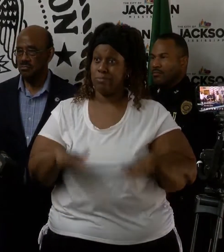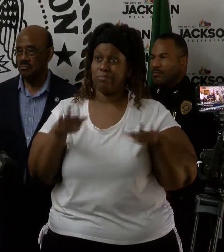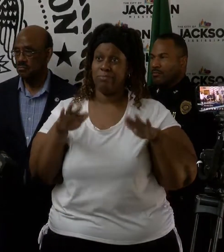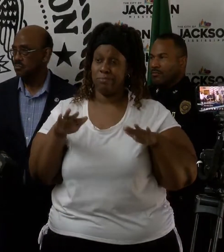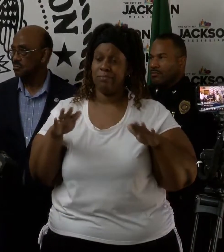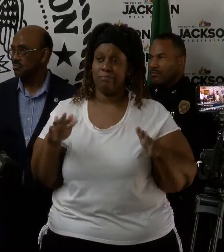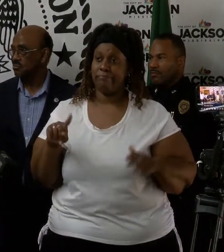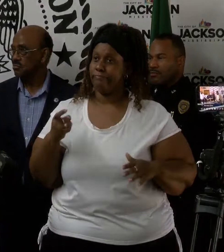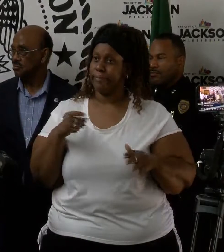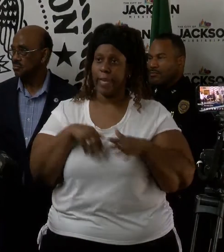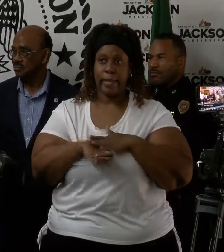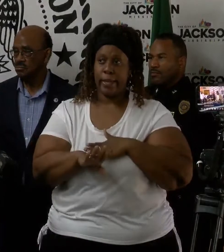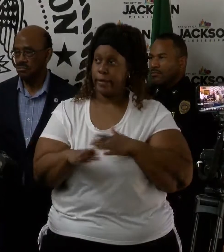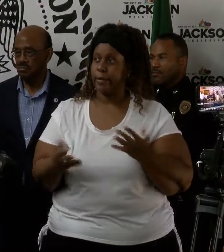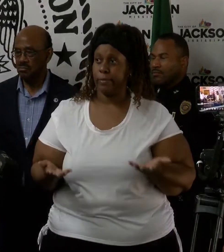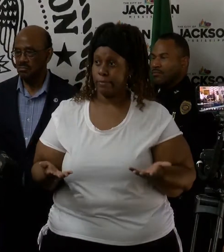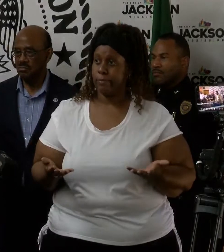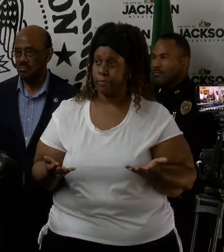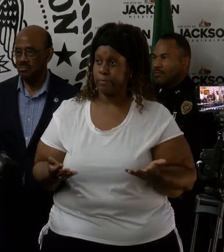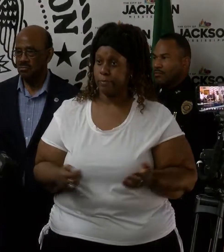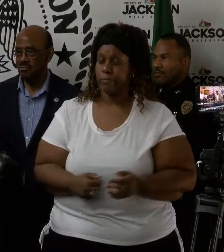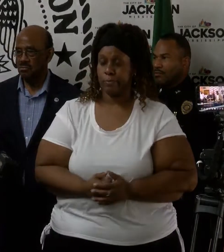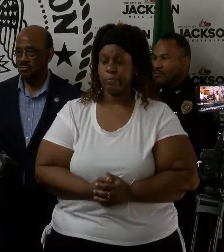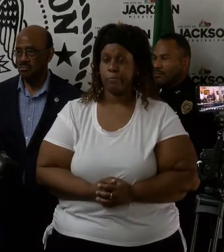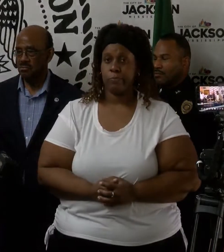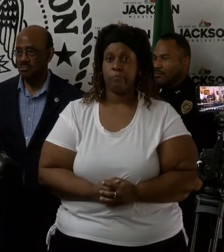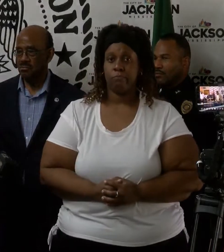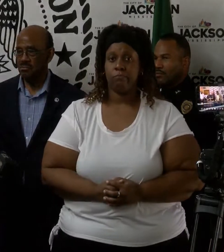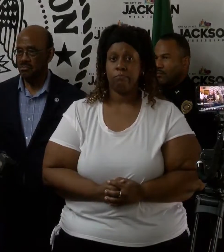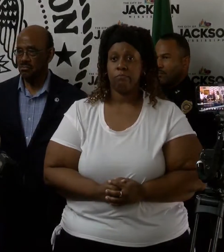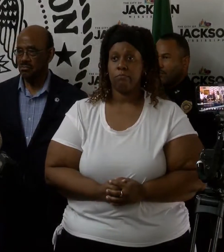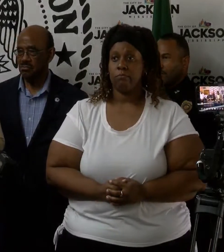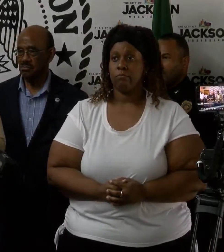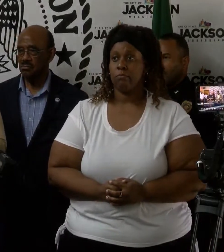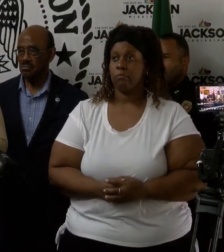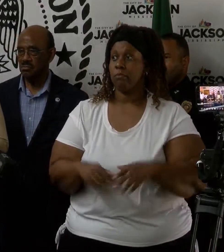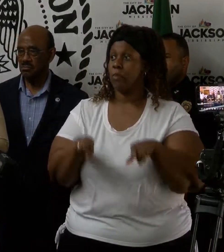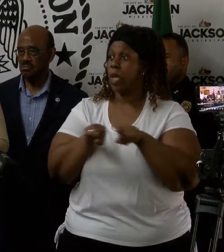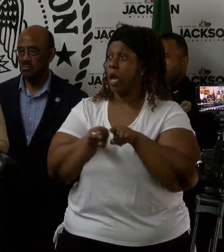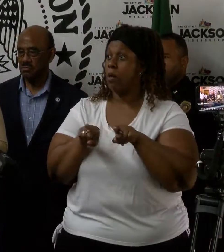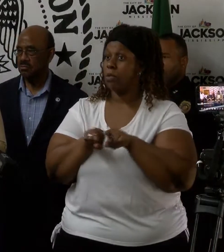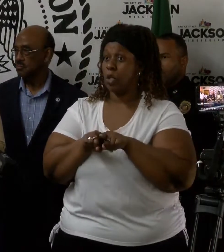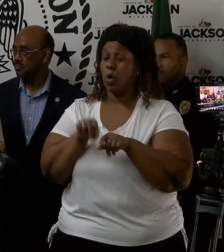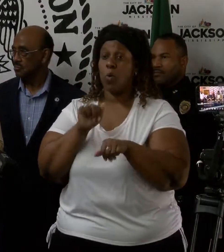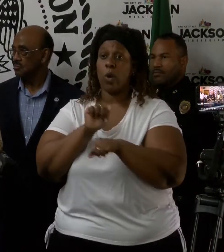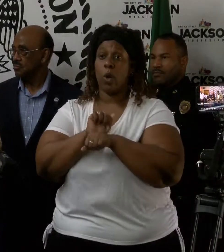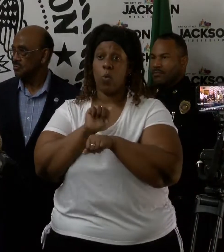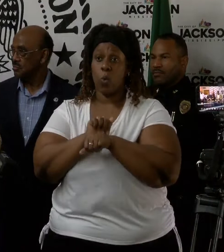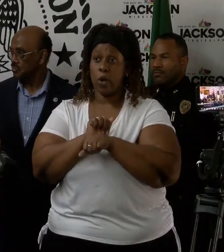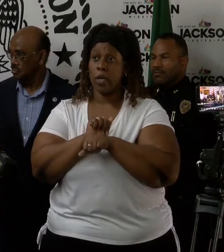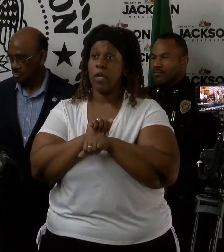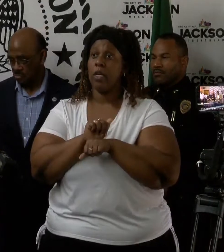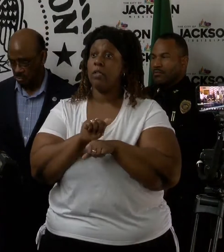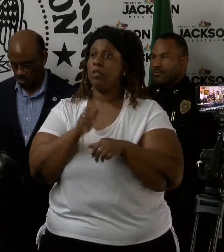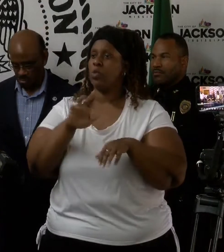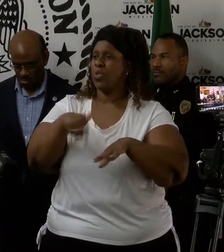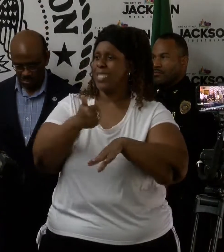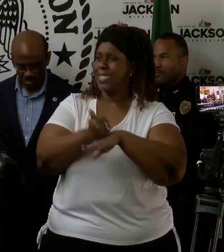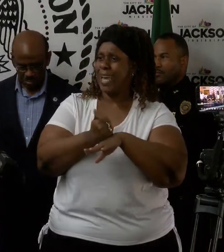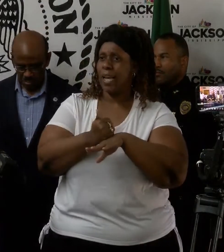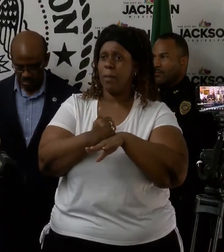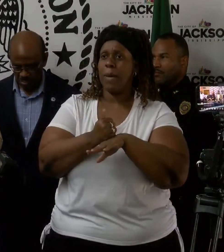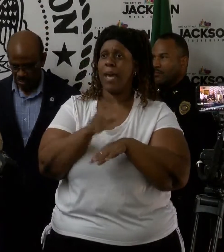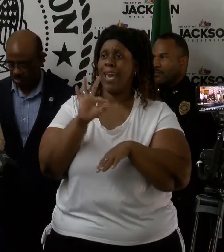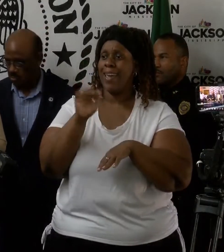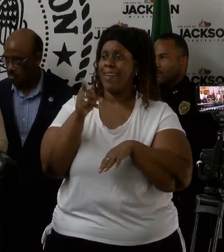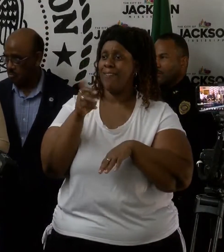will be unable to proceed. Code enforcement is working to create a flyer that will be